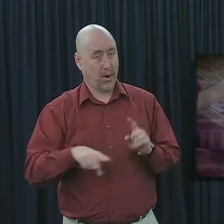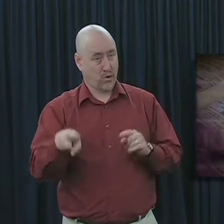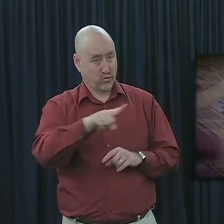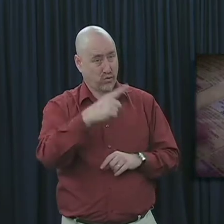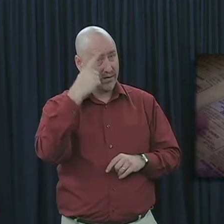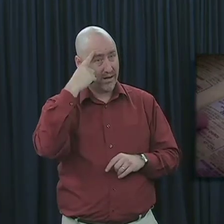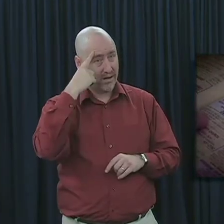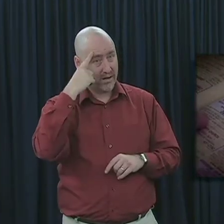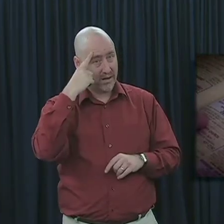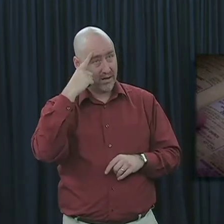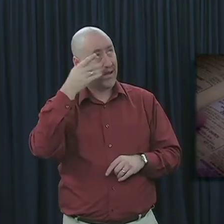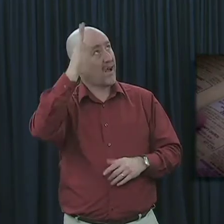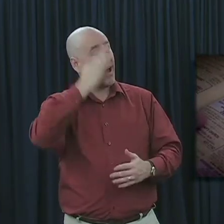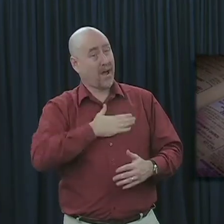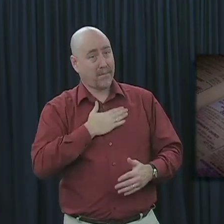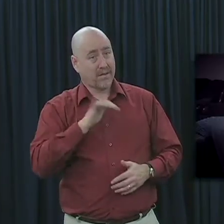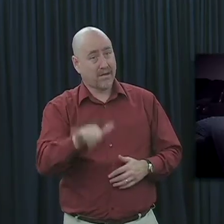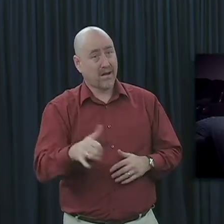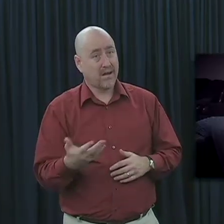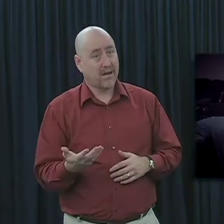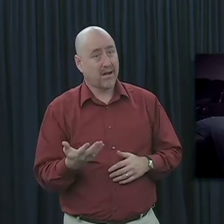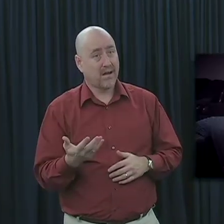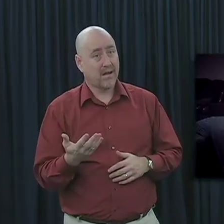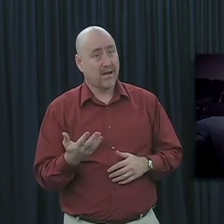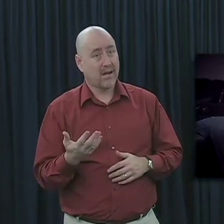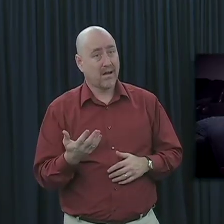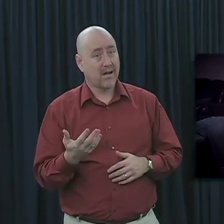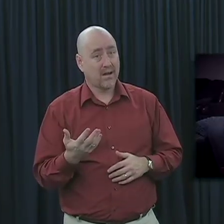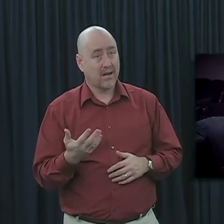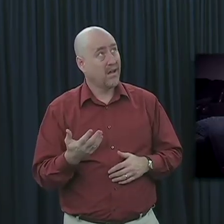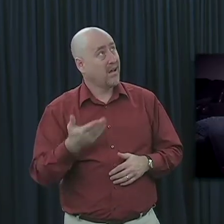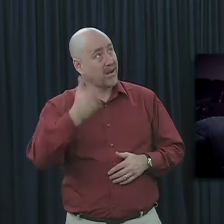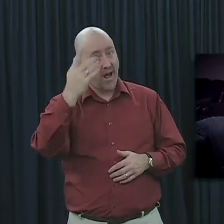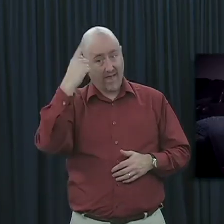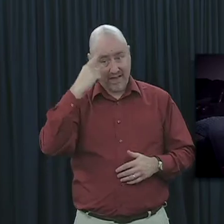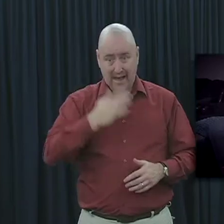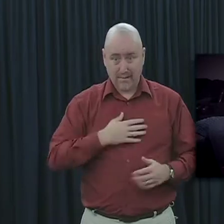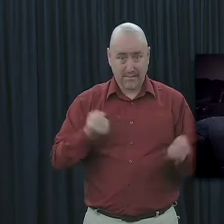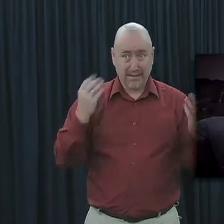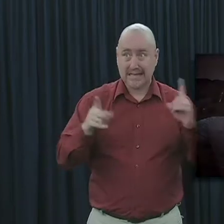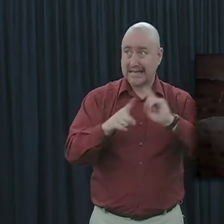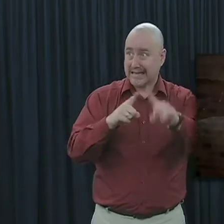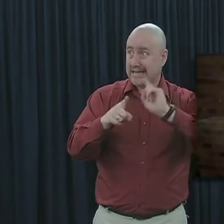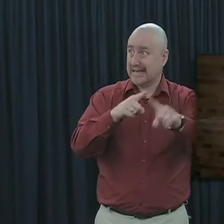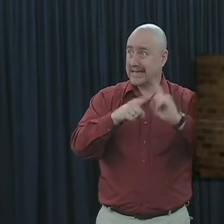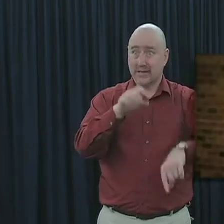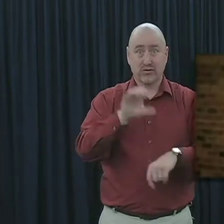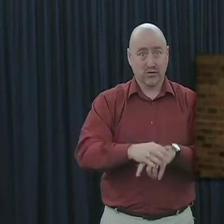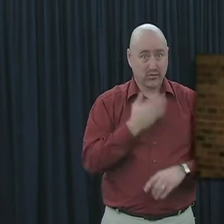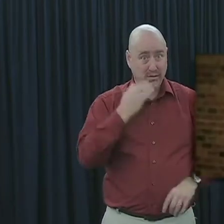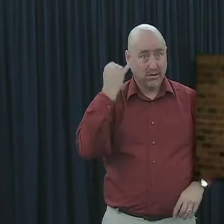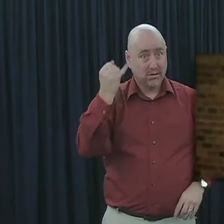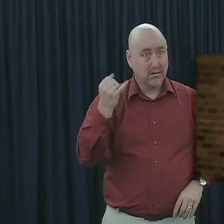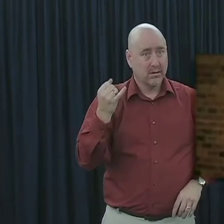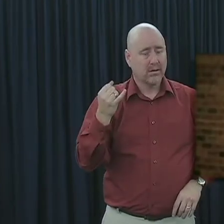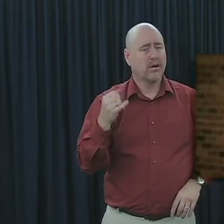think that this is pleasing to God? Is it acceptable to have so many churches? Well, what about the church